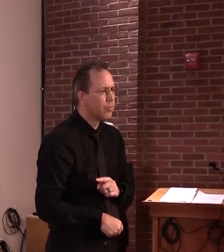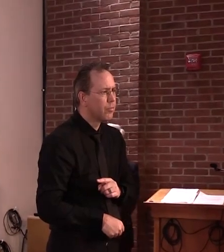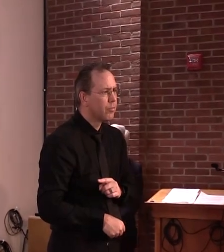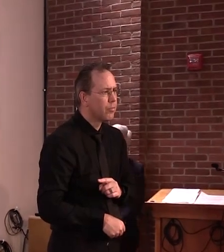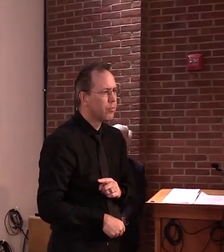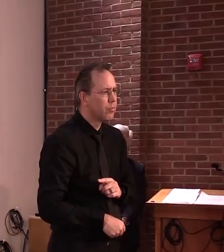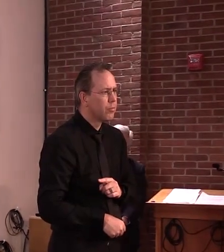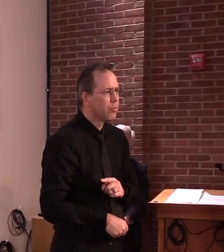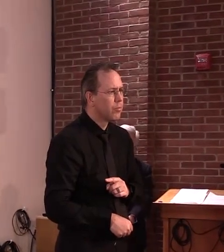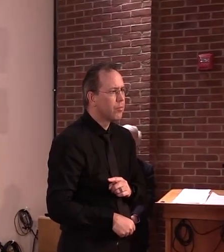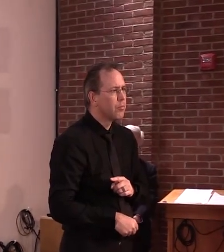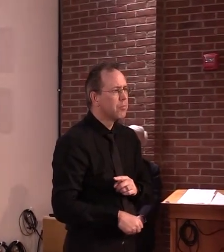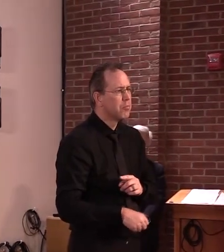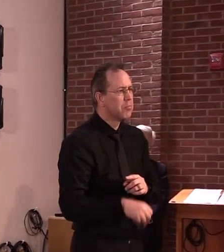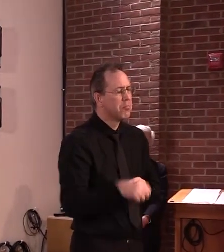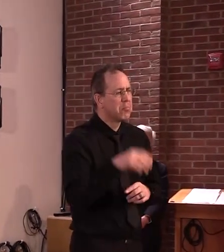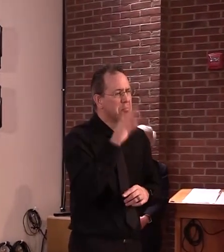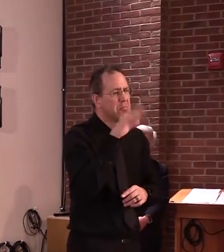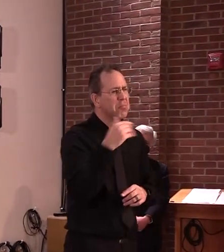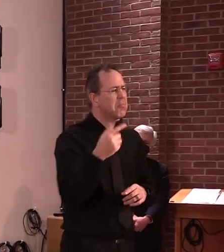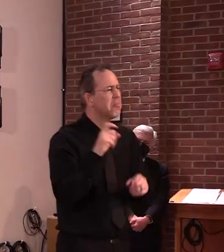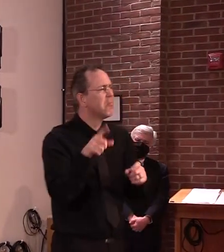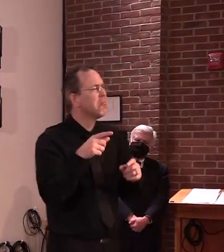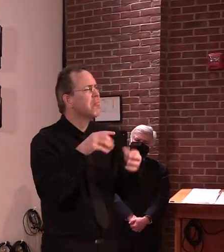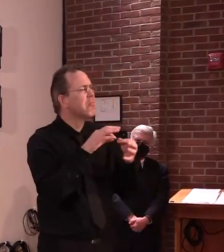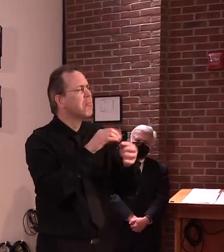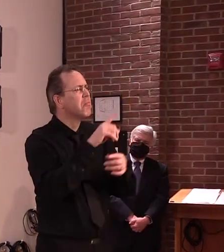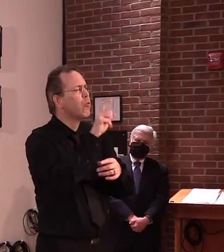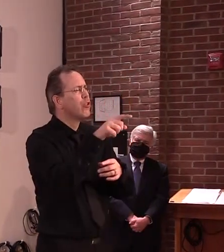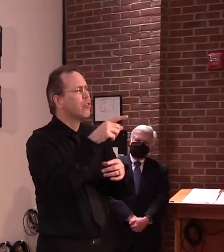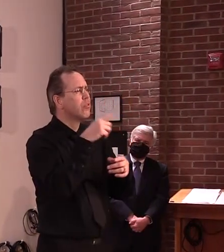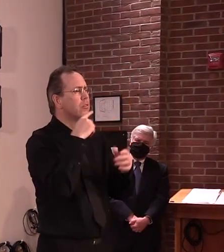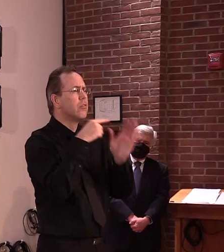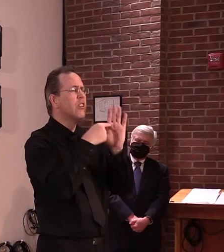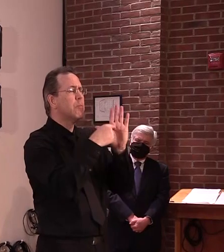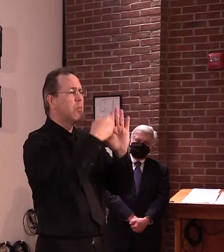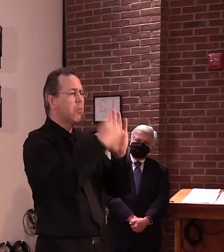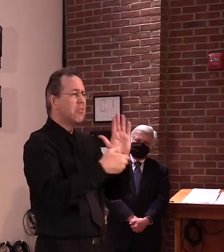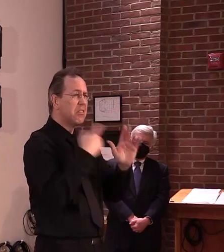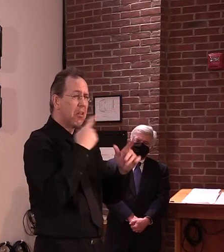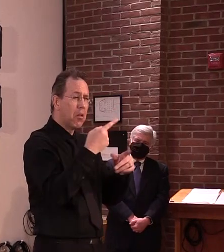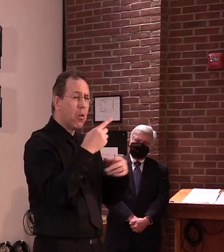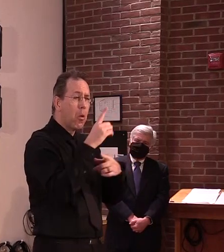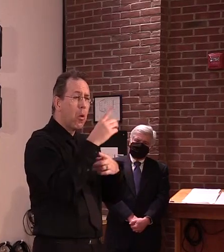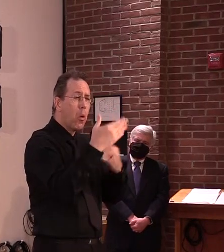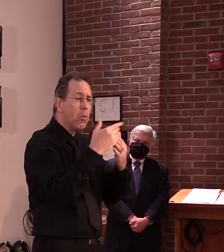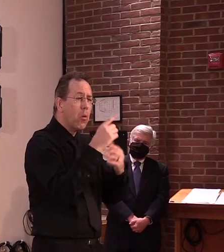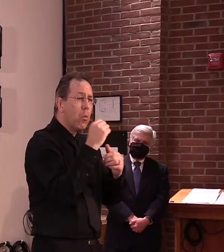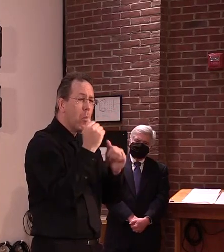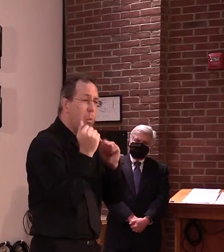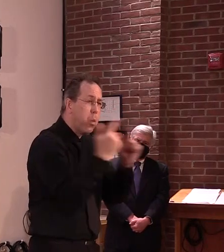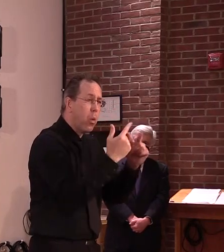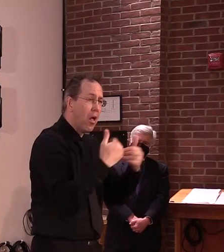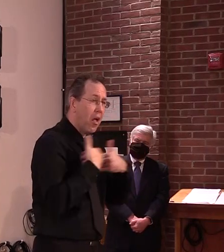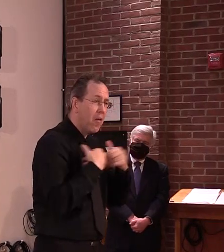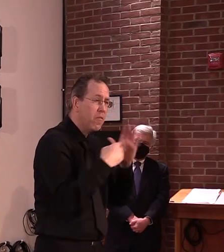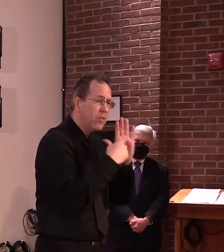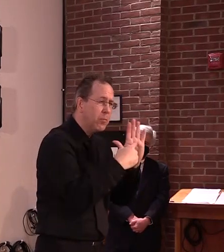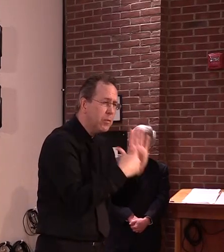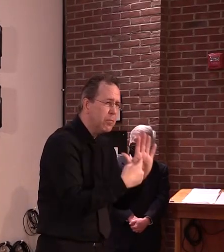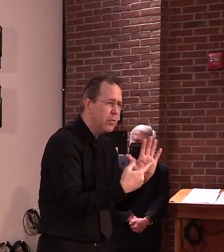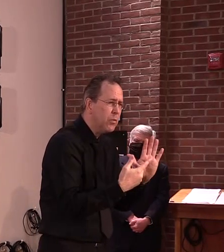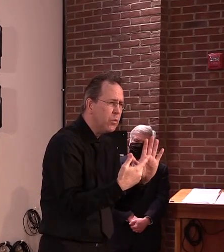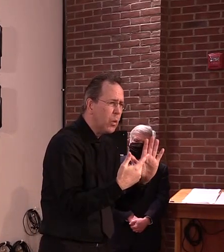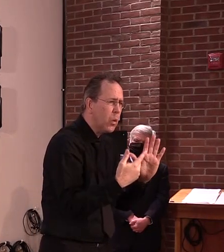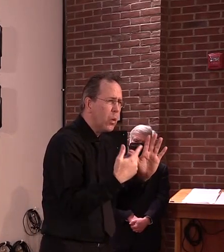virus. We actually obtained an advisory that was sent from the health department to health care providers saying that in